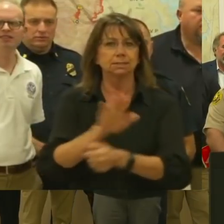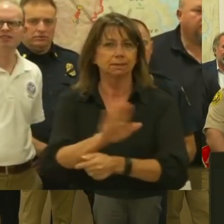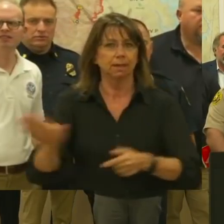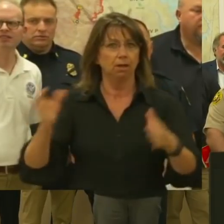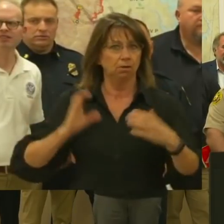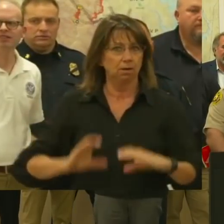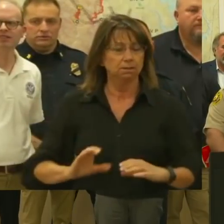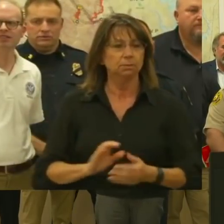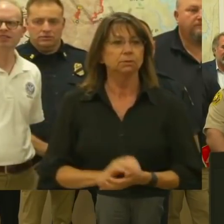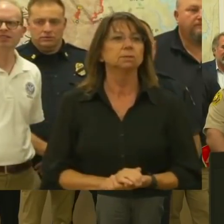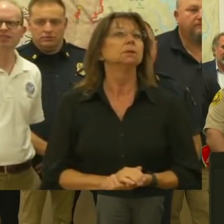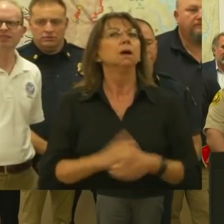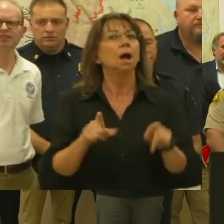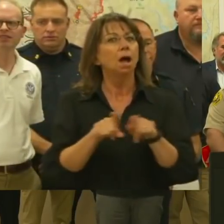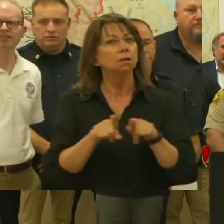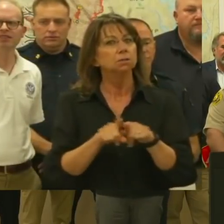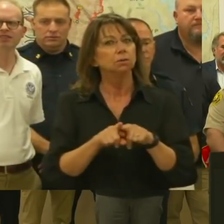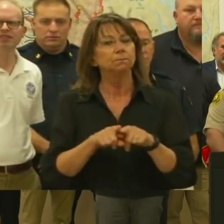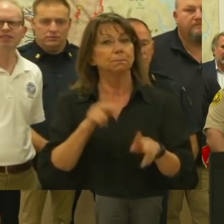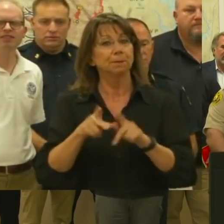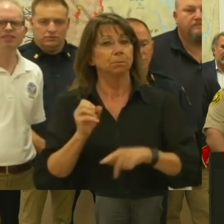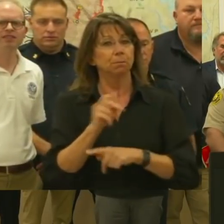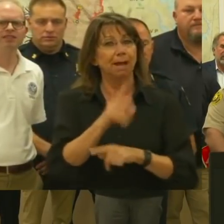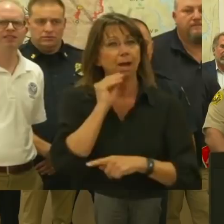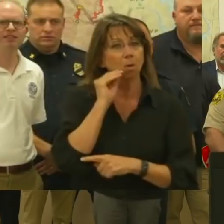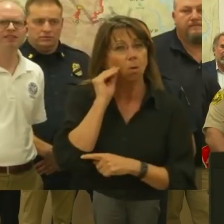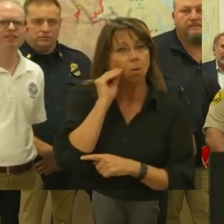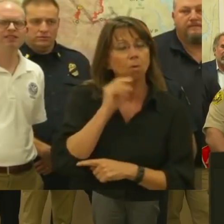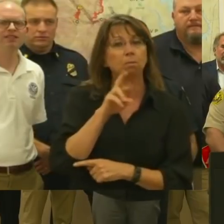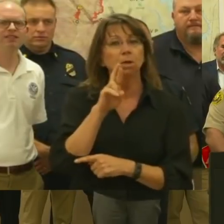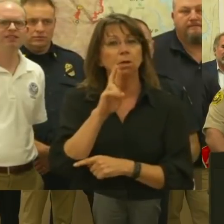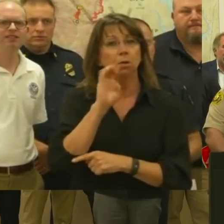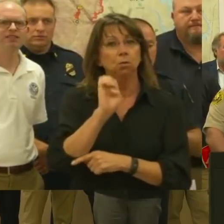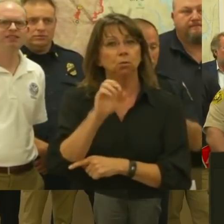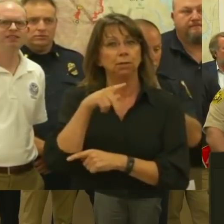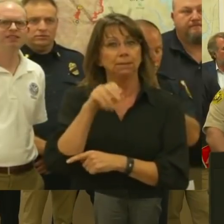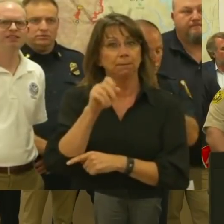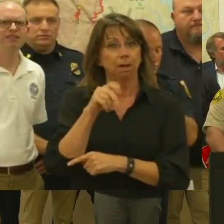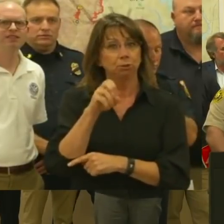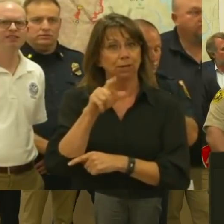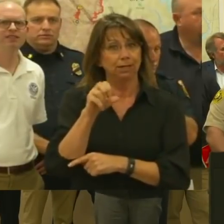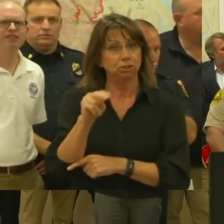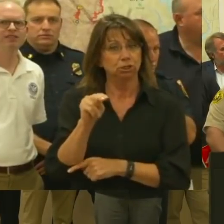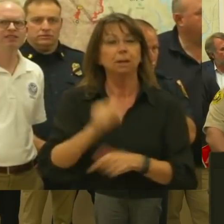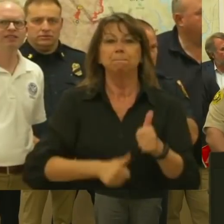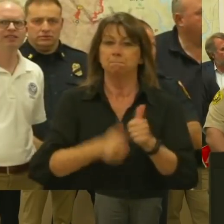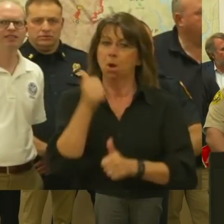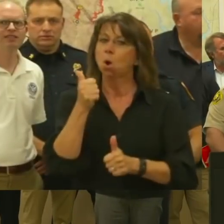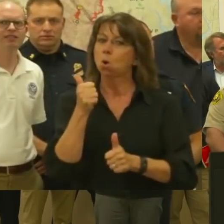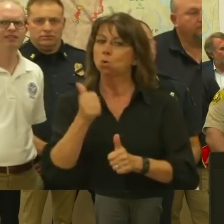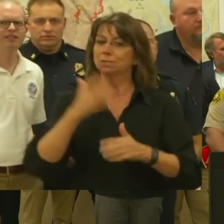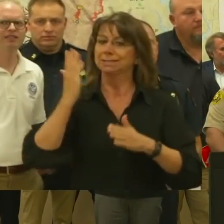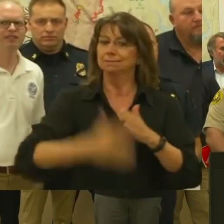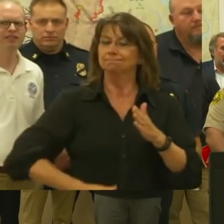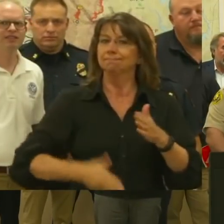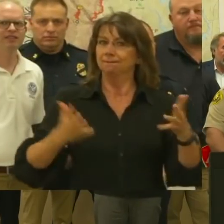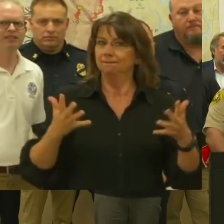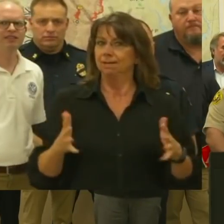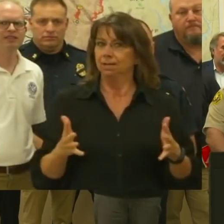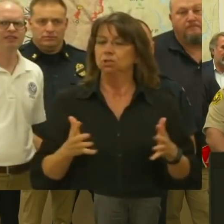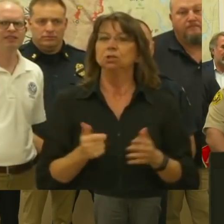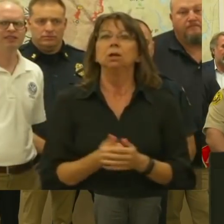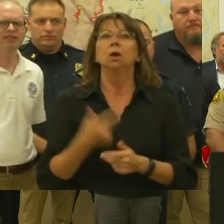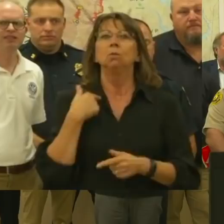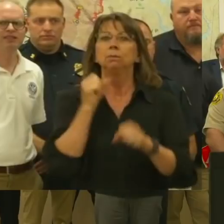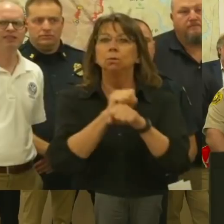As I said earlier, the re-entry and repopulation of the majority of areas in the county has been completed. We have worked and stressed working closely